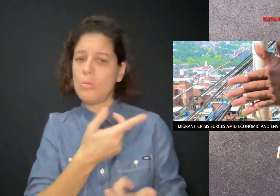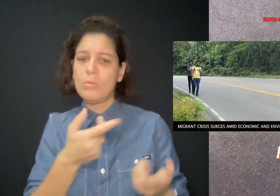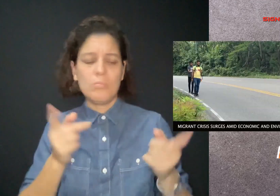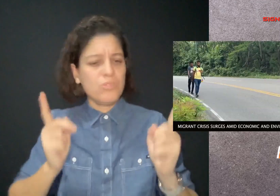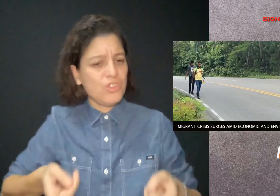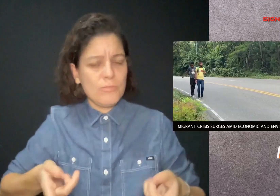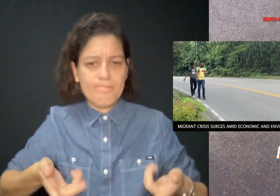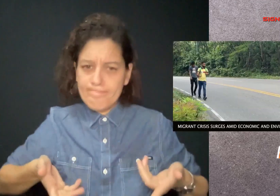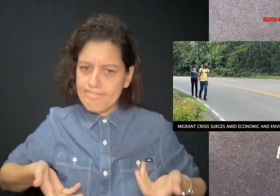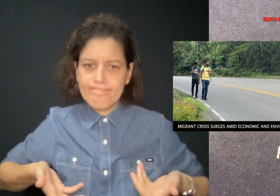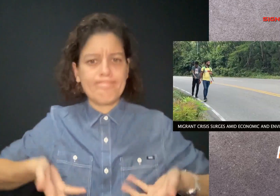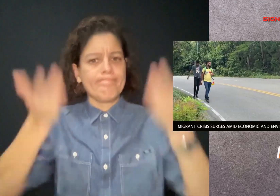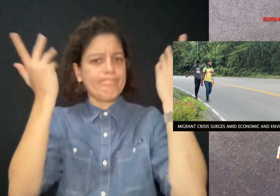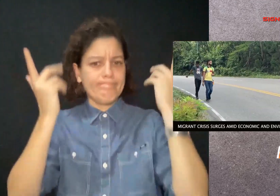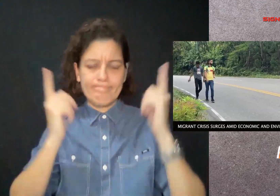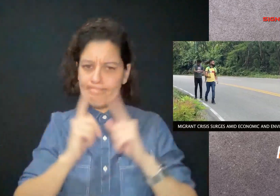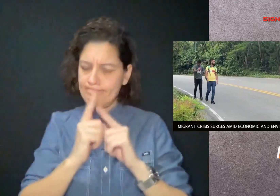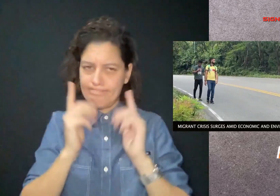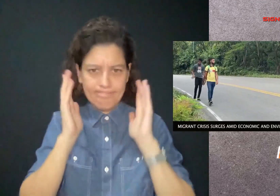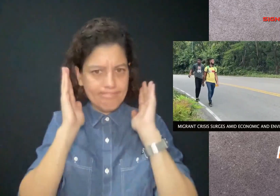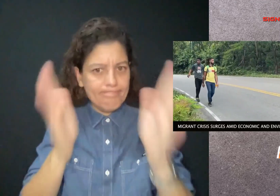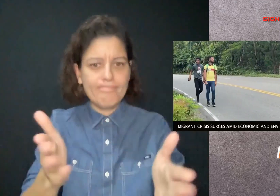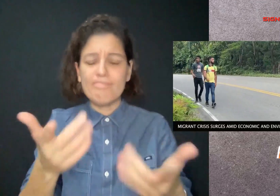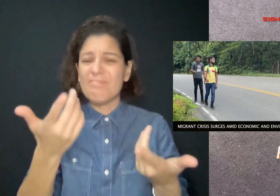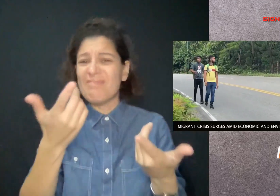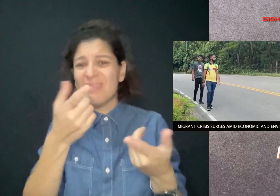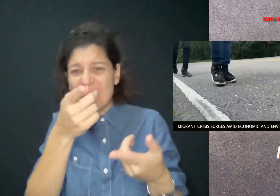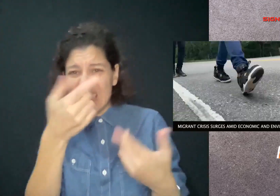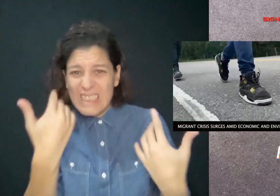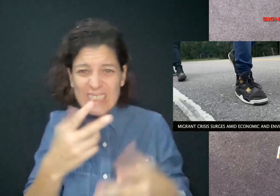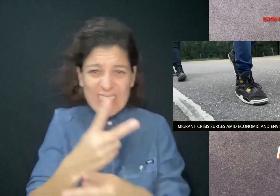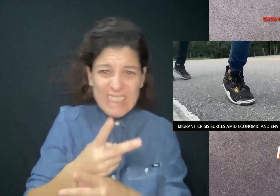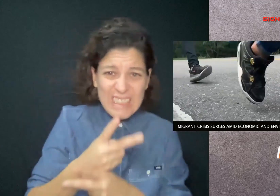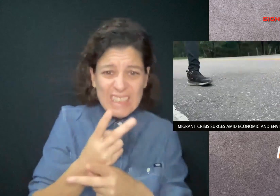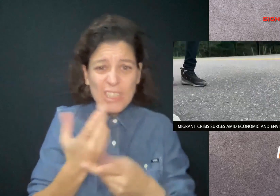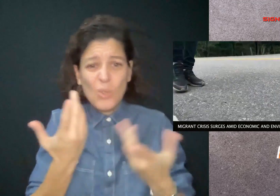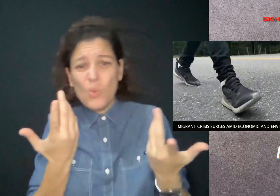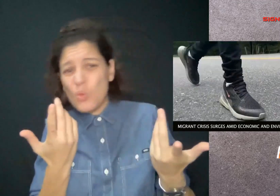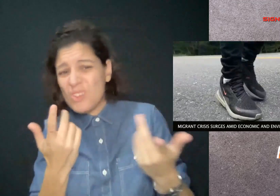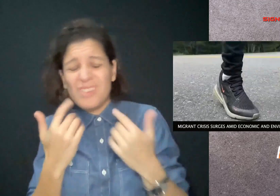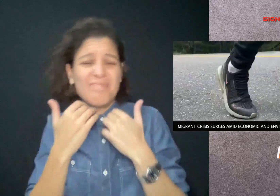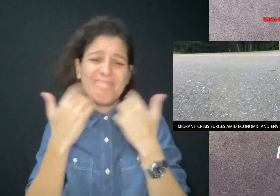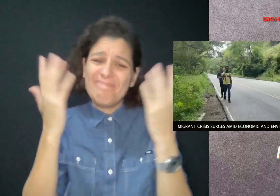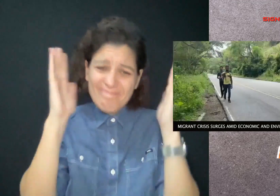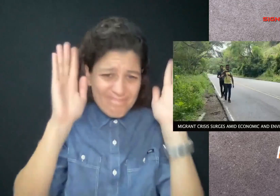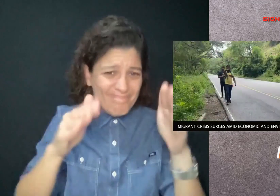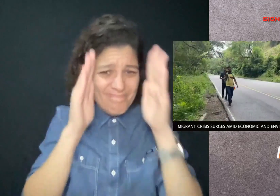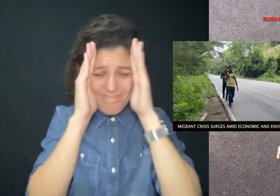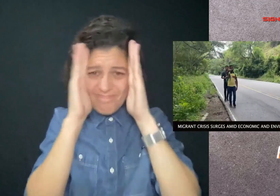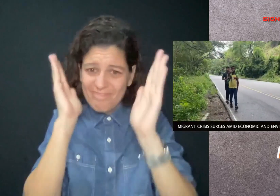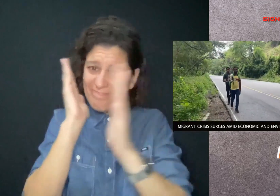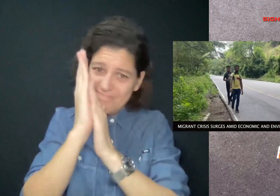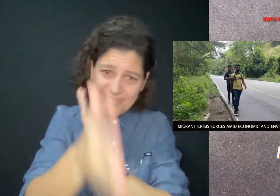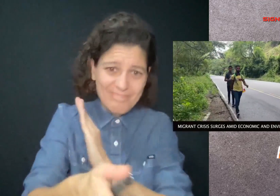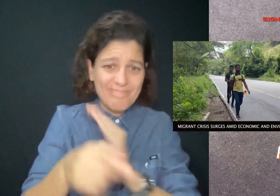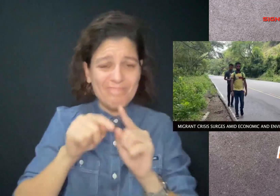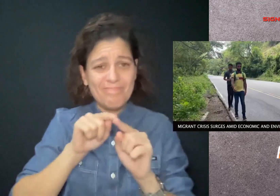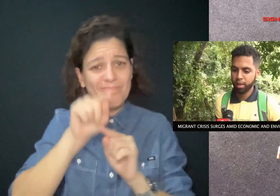And they are willing to face the dangers of moving to find a better life for themselves and their children.